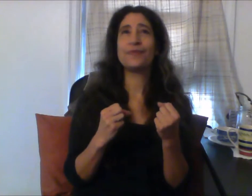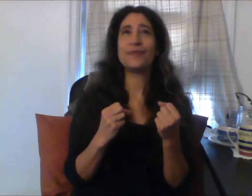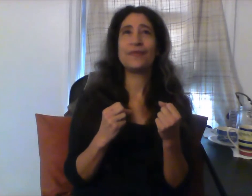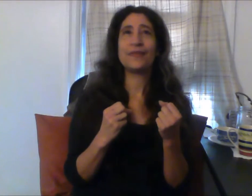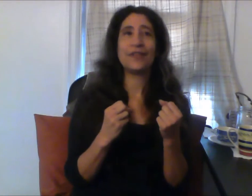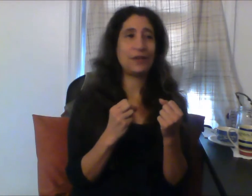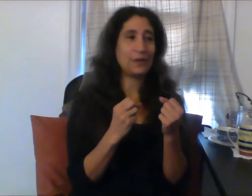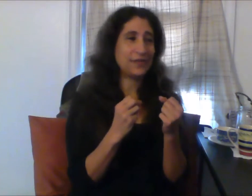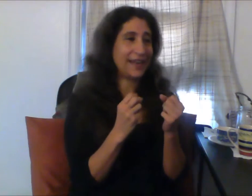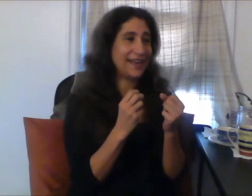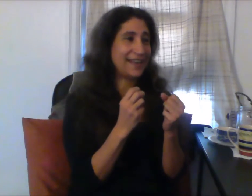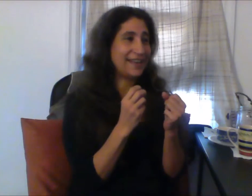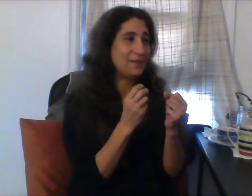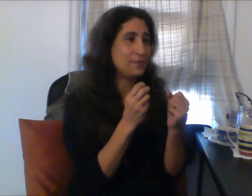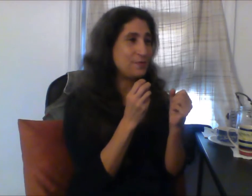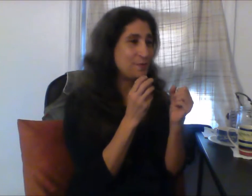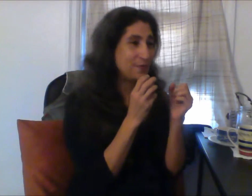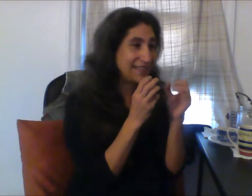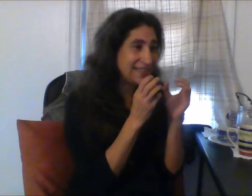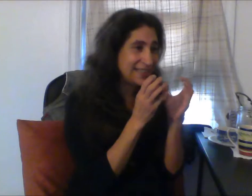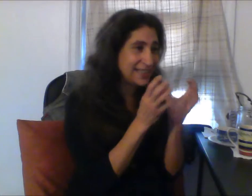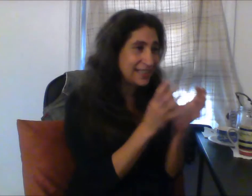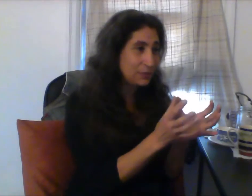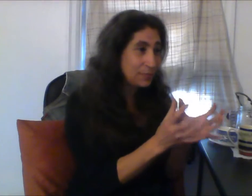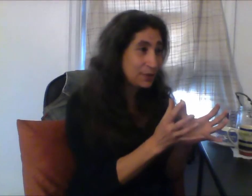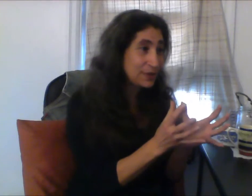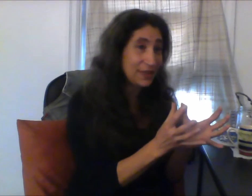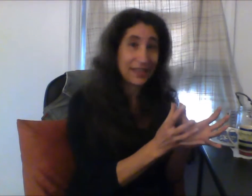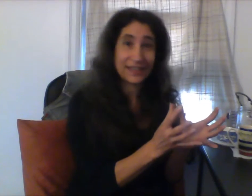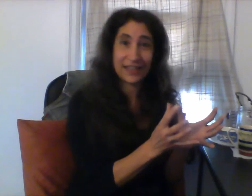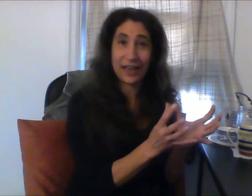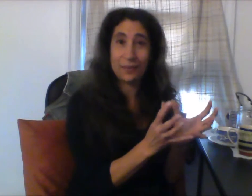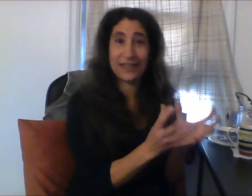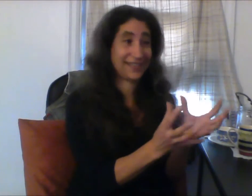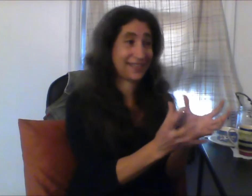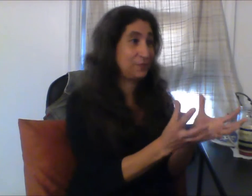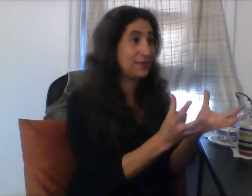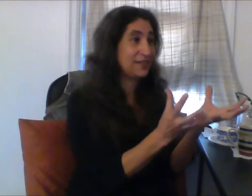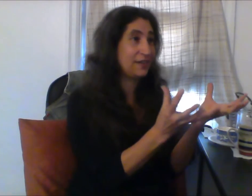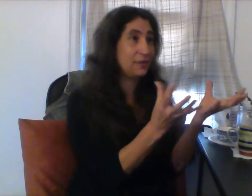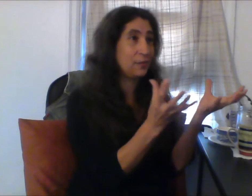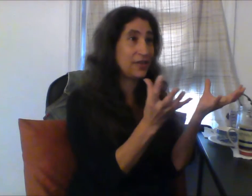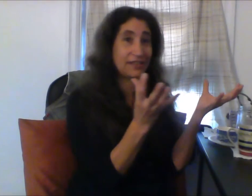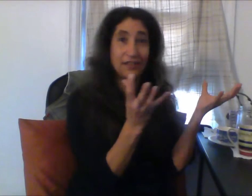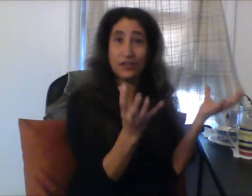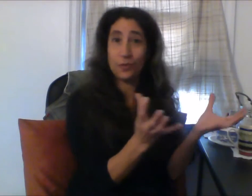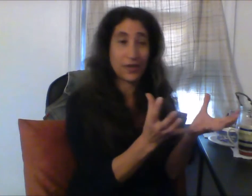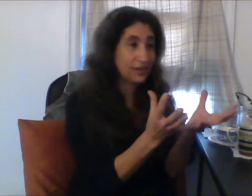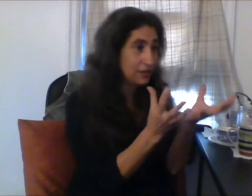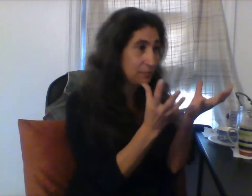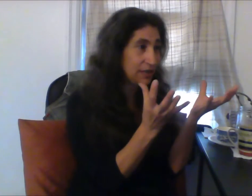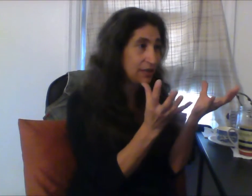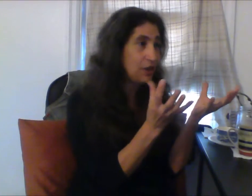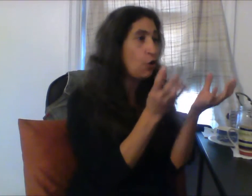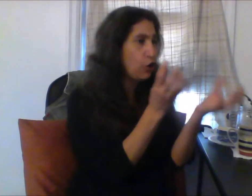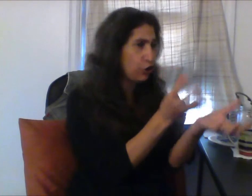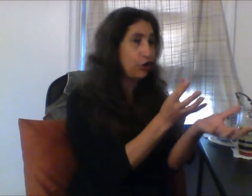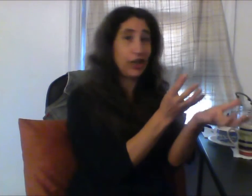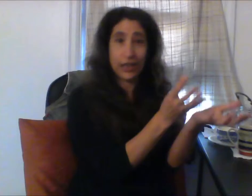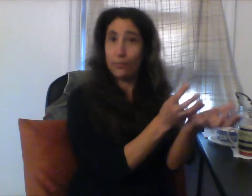You know, saying who is this little person, I can't wait to see who it's gonna, what he's gonna do, what he's gonna be, or her, him,